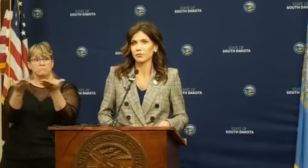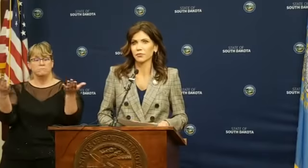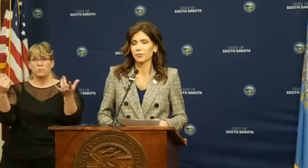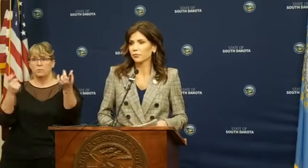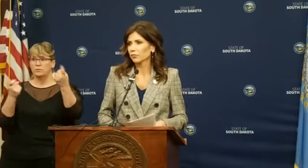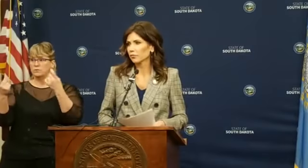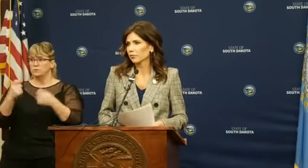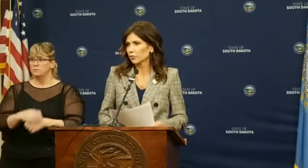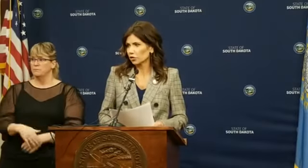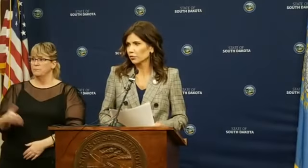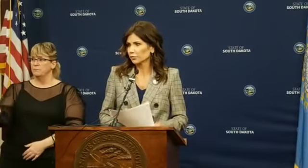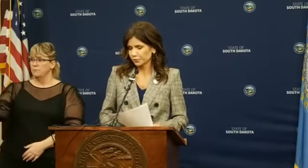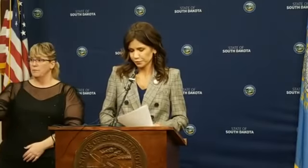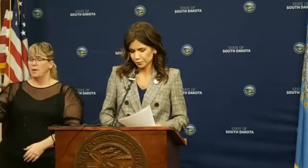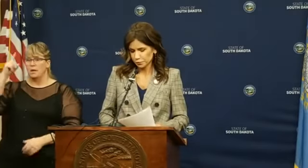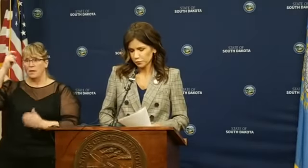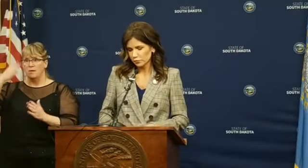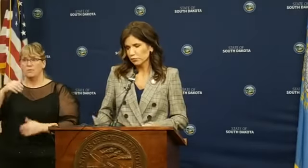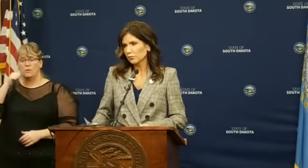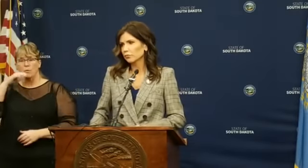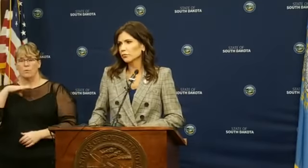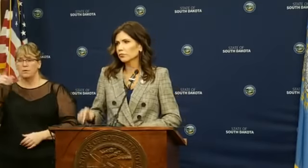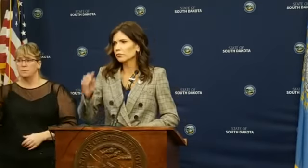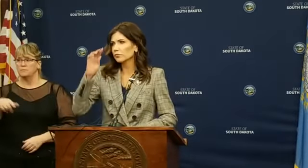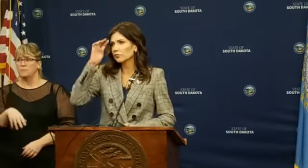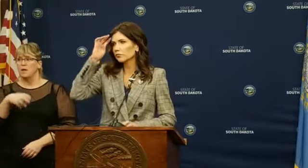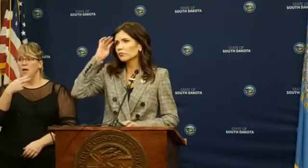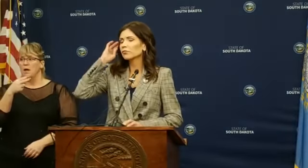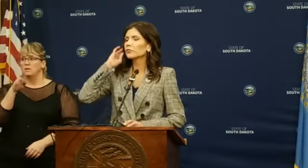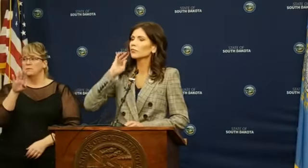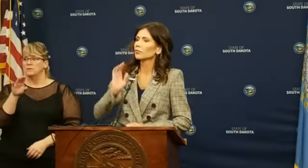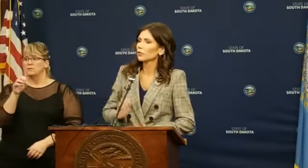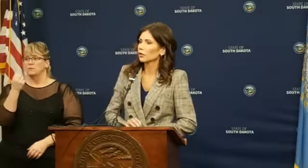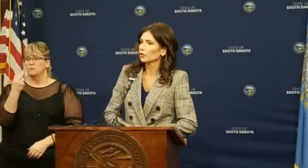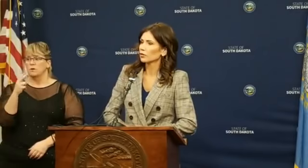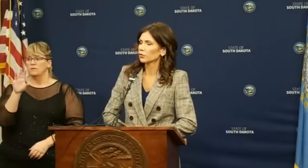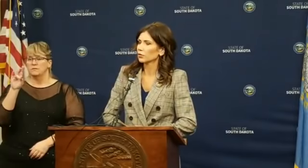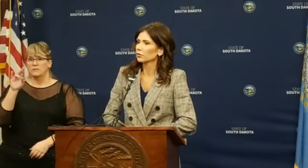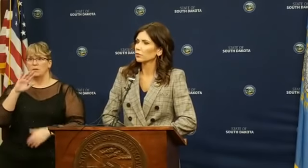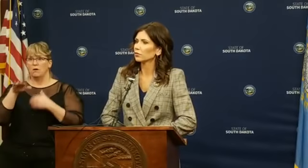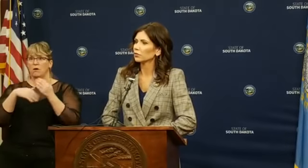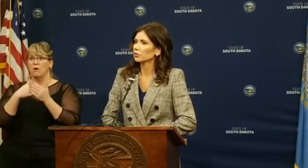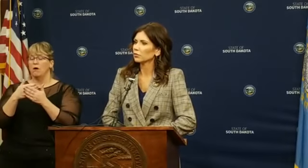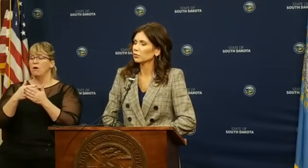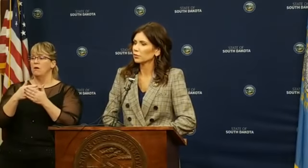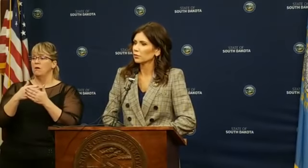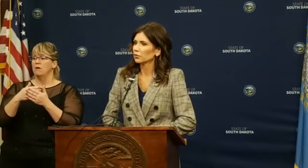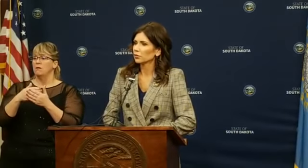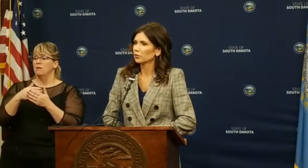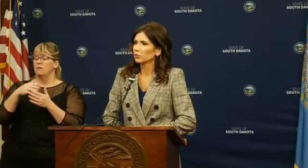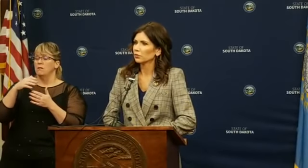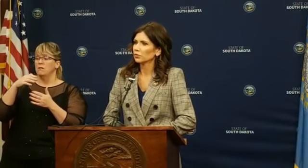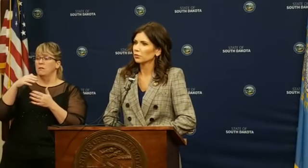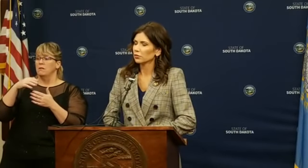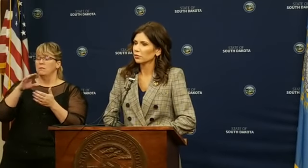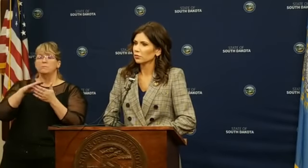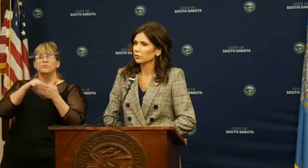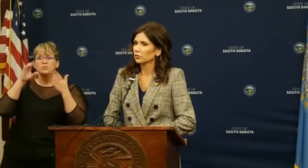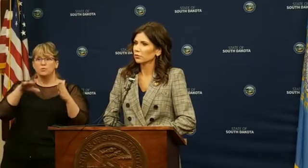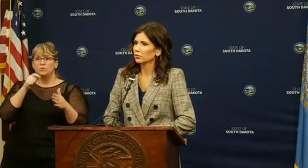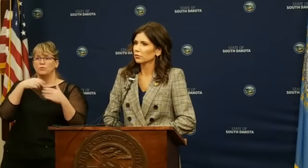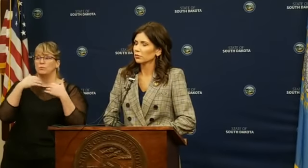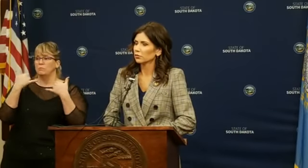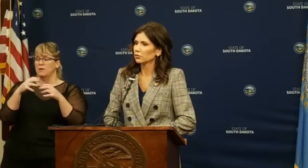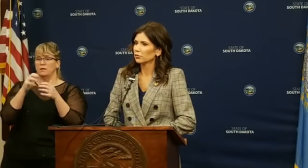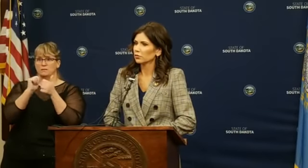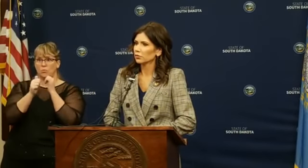may have. Governor Nell. Sure. So House Bill 1217 affects all student athletes, not just trans athletes. Do you think